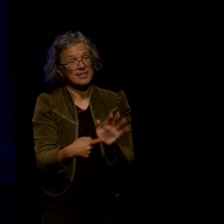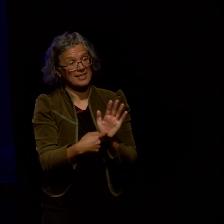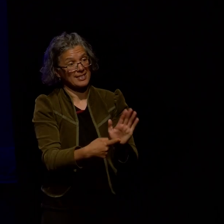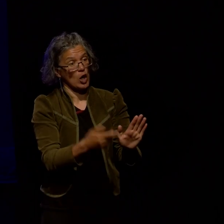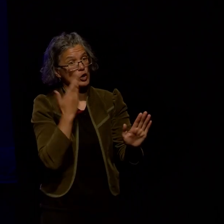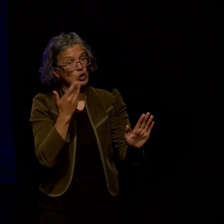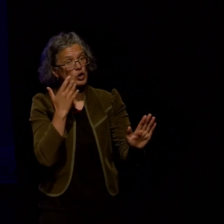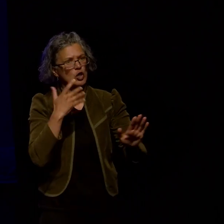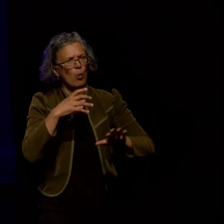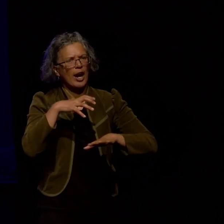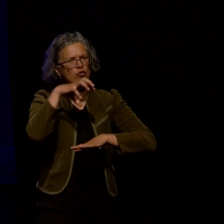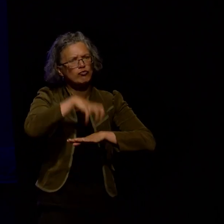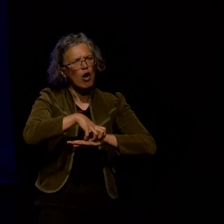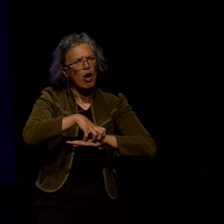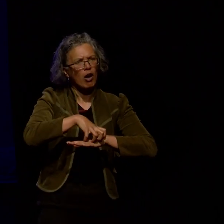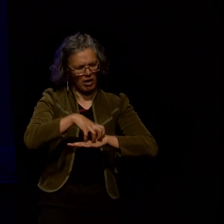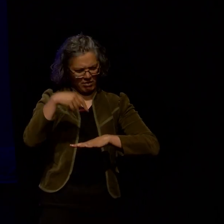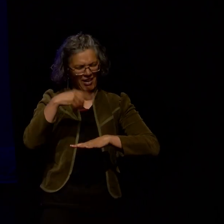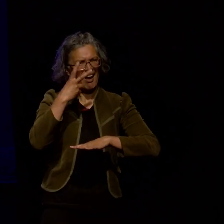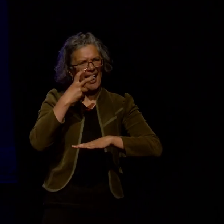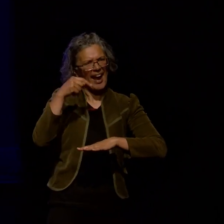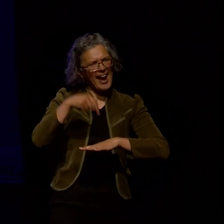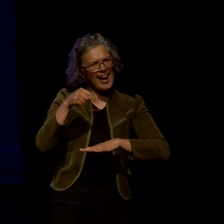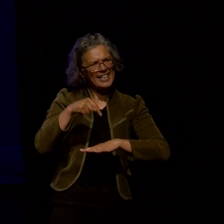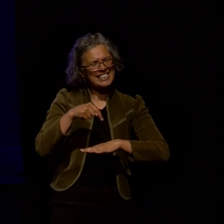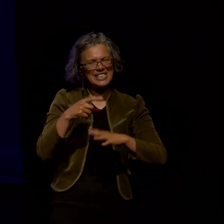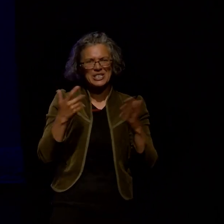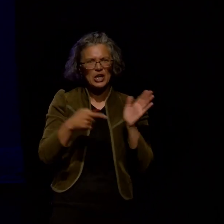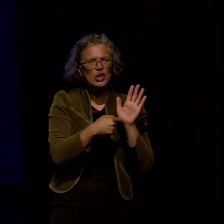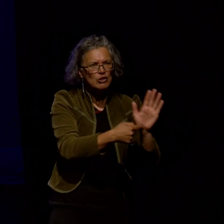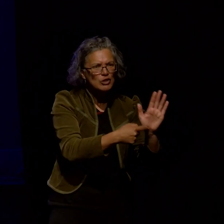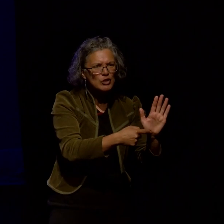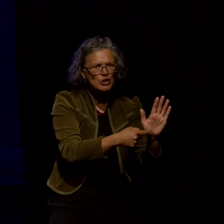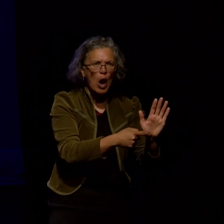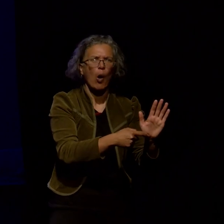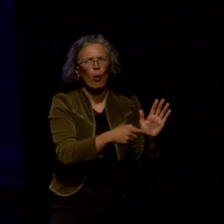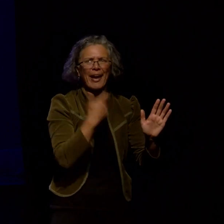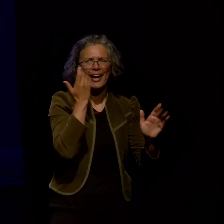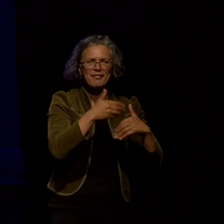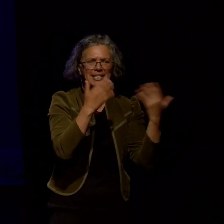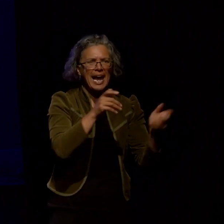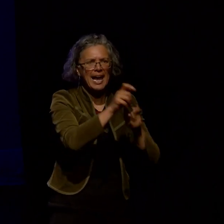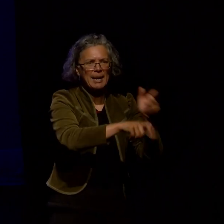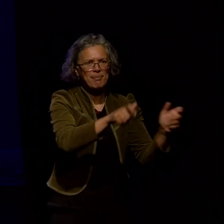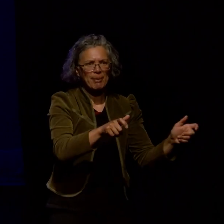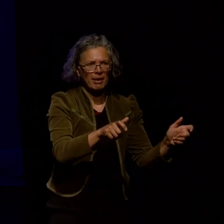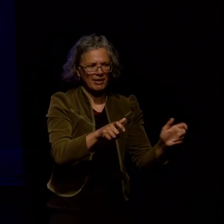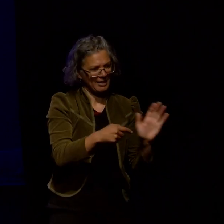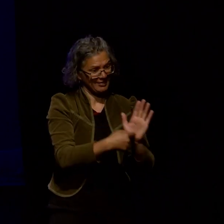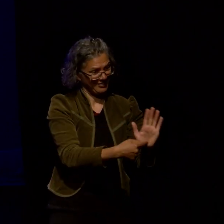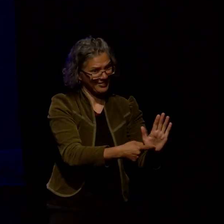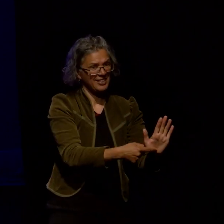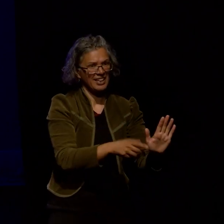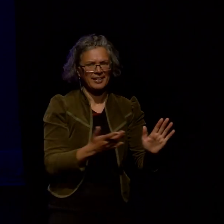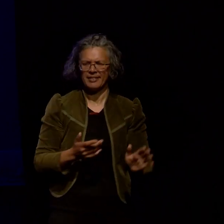it's amazing even simple maps simpler ones than this excellent GNS incredible map